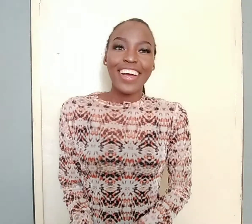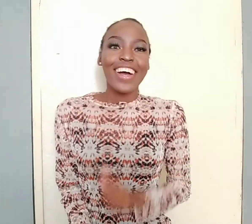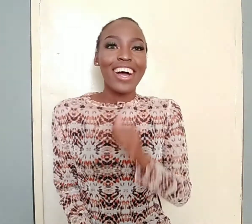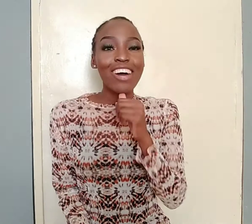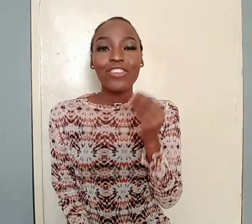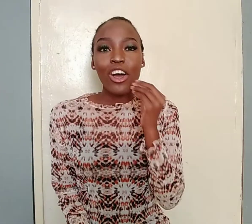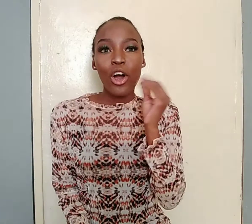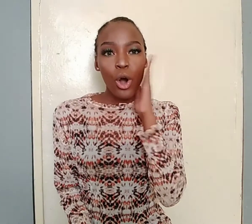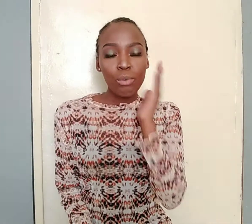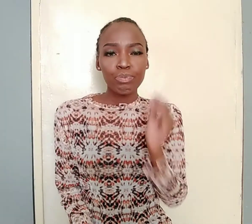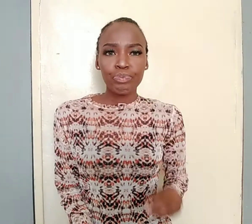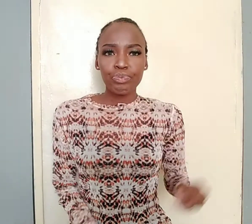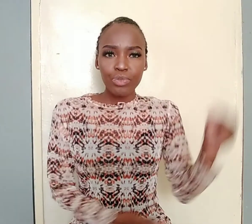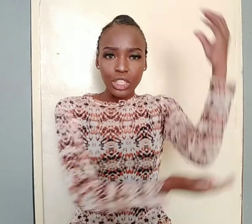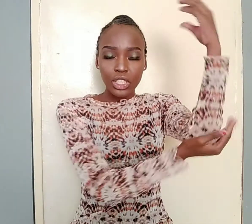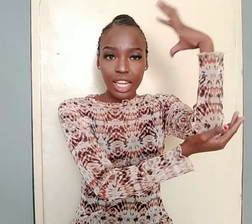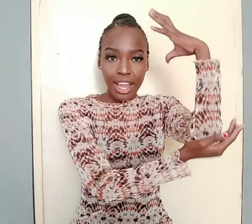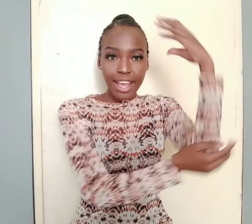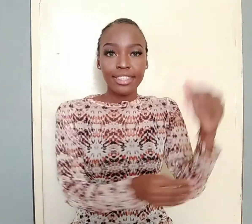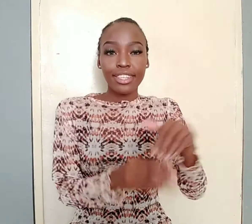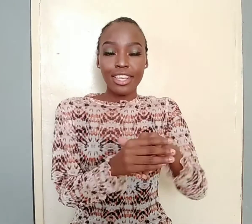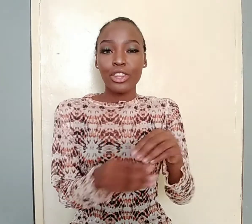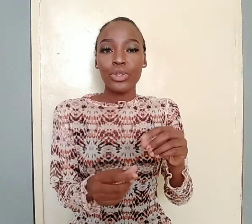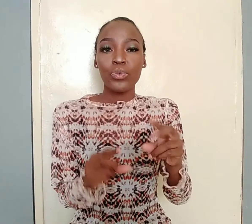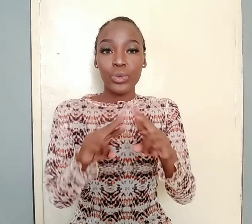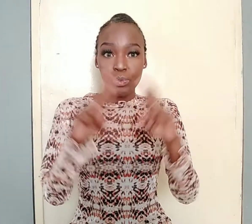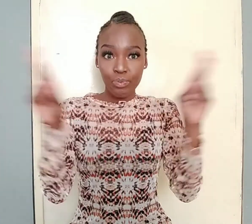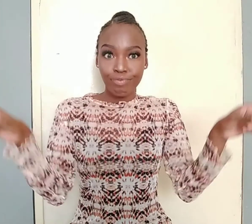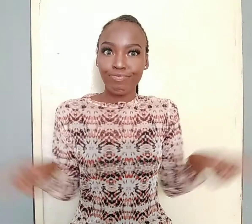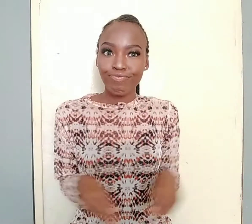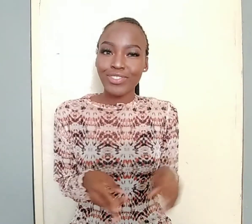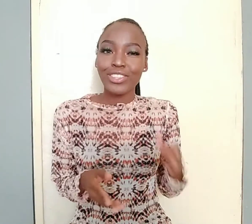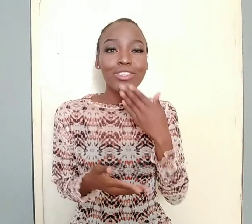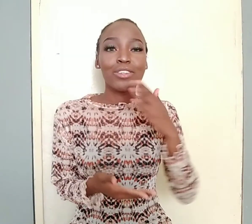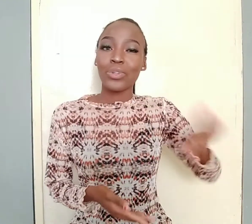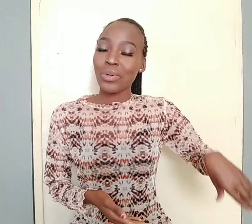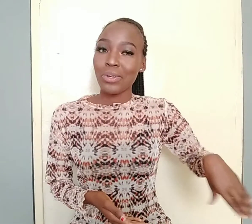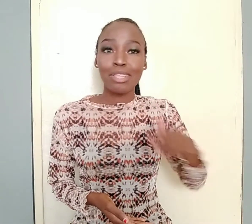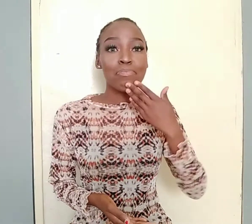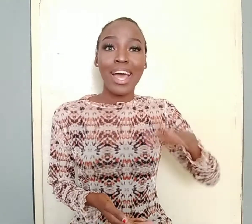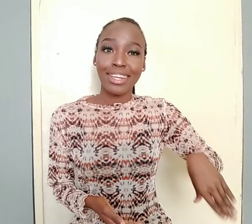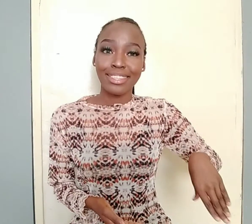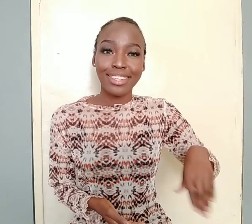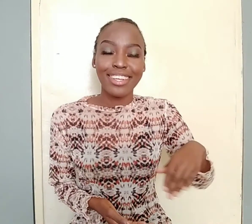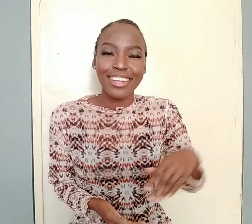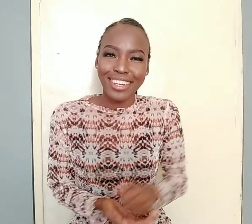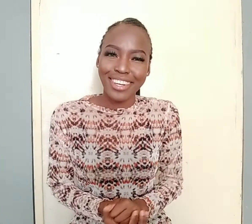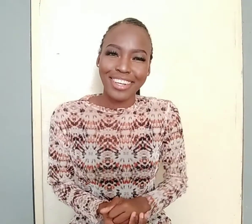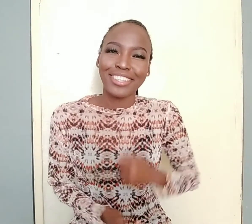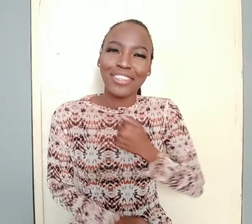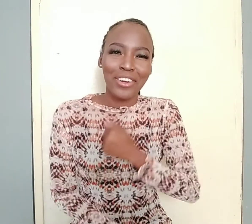I'm not home, so the lights in the room is not so good, it's bad. Sorry.